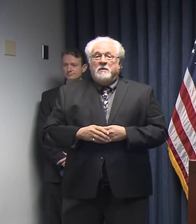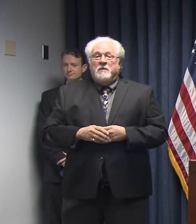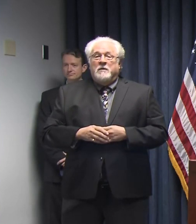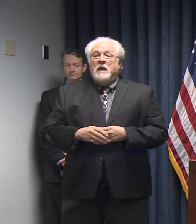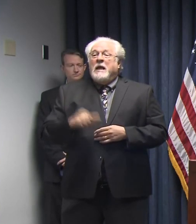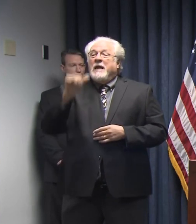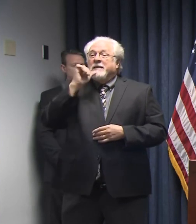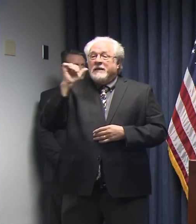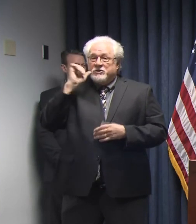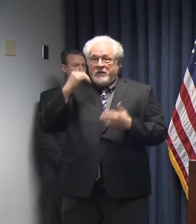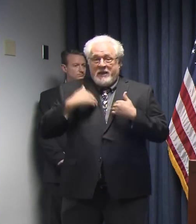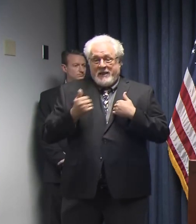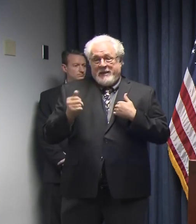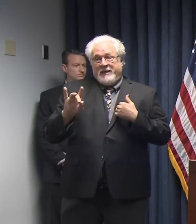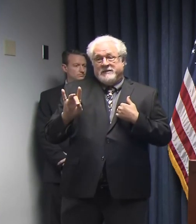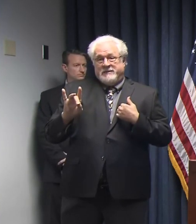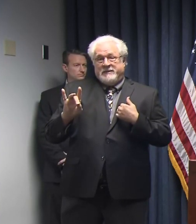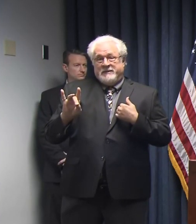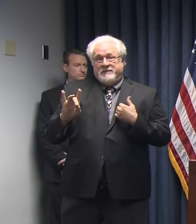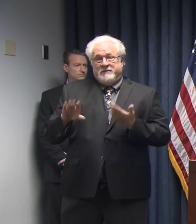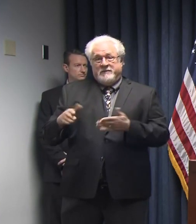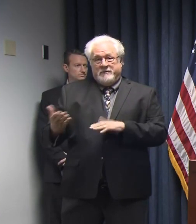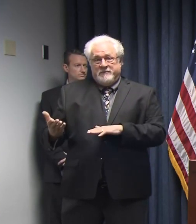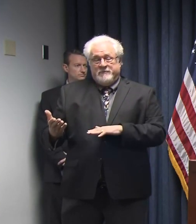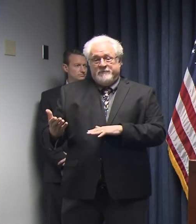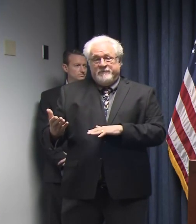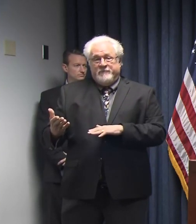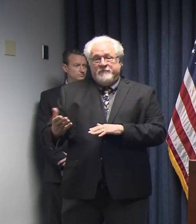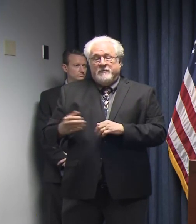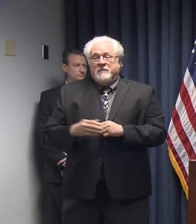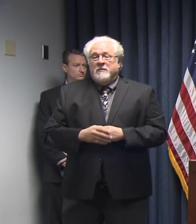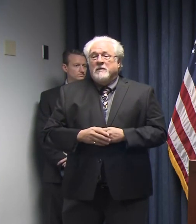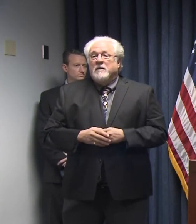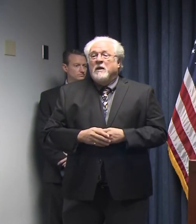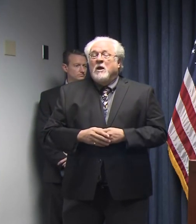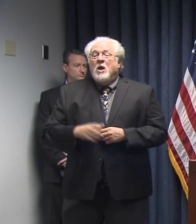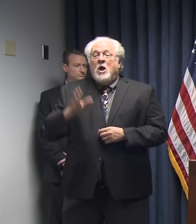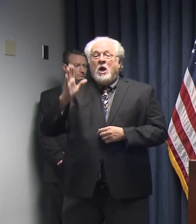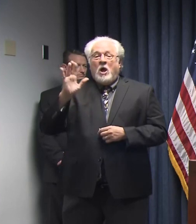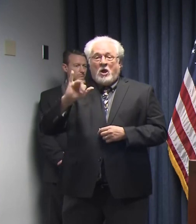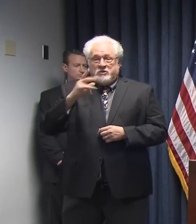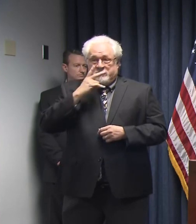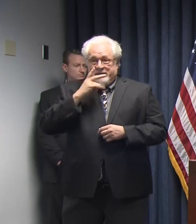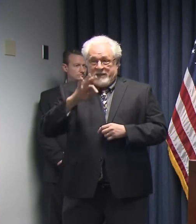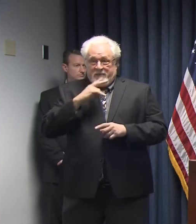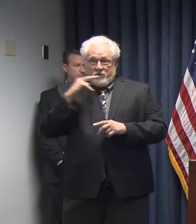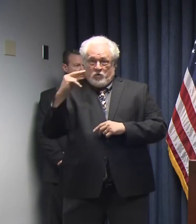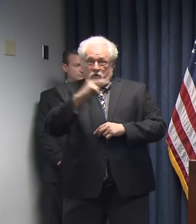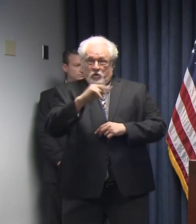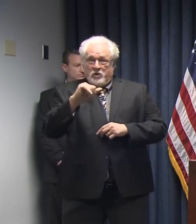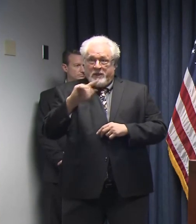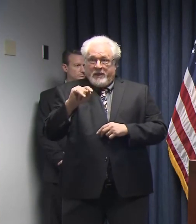Yesterday we had 18 deaths. You will also see, if you look at the